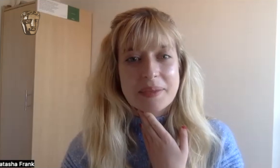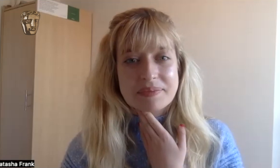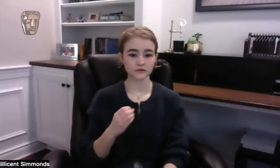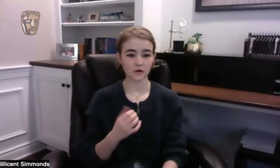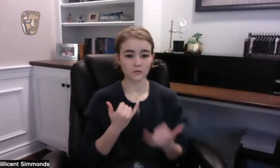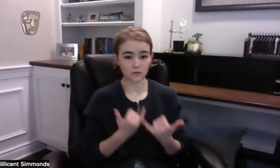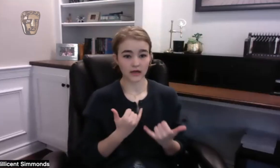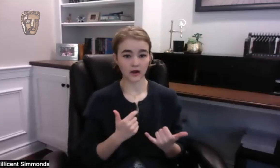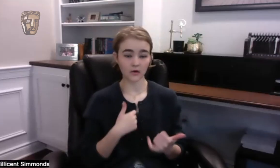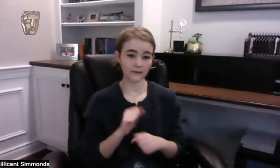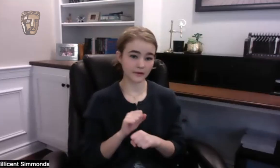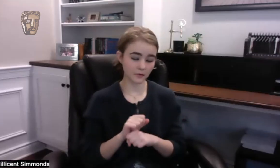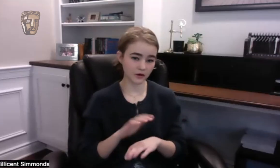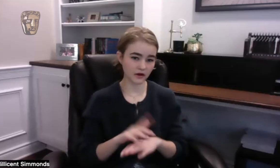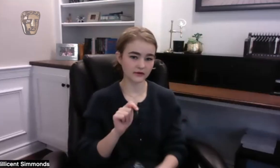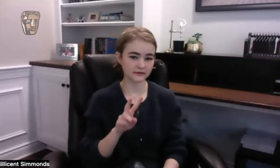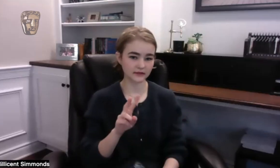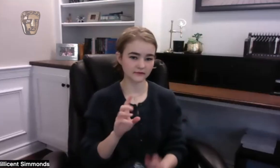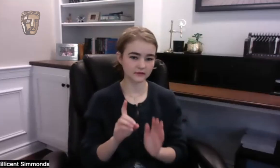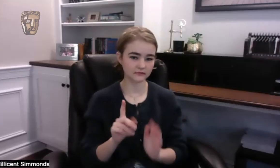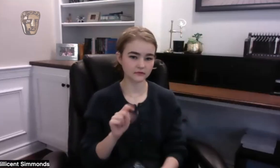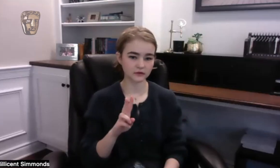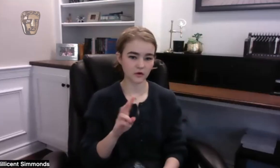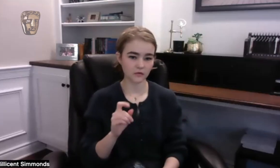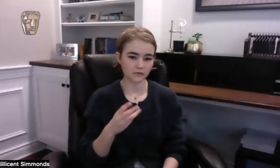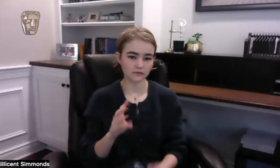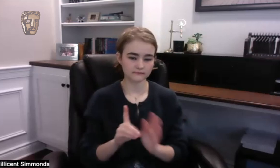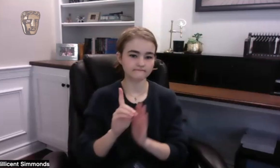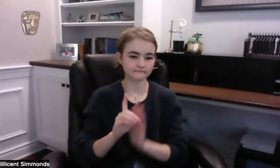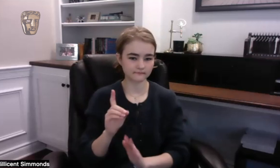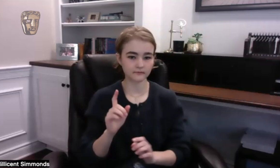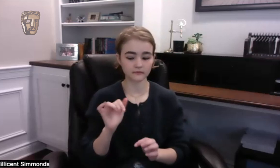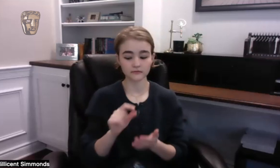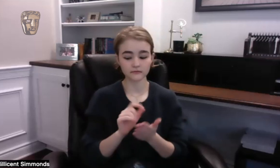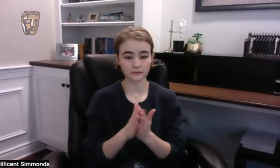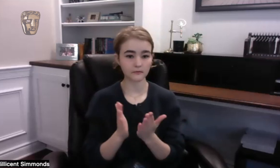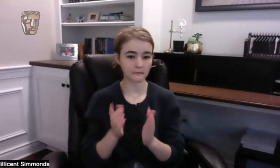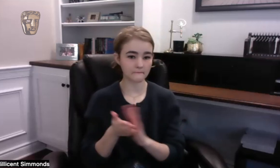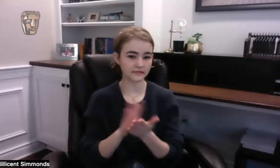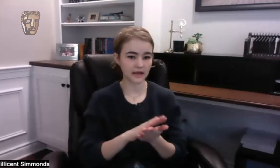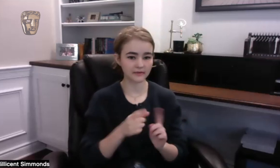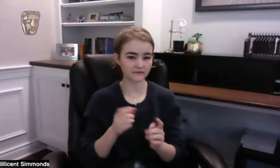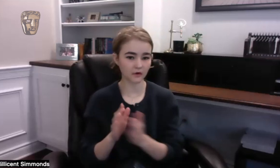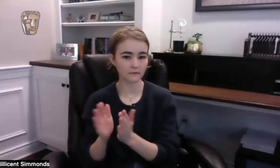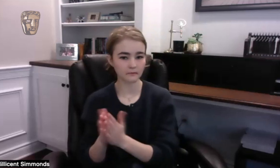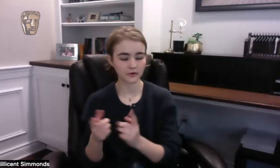so right now I'm working on a tv show um that is an adaptation from a